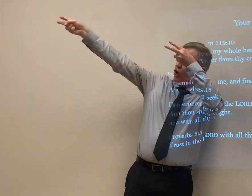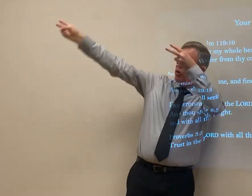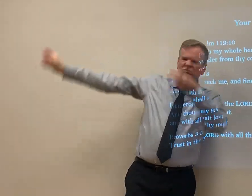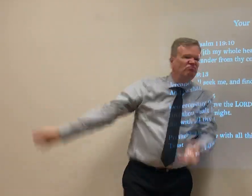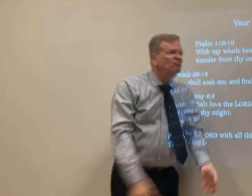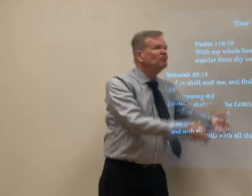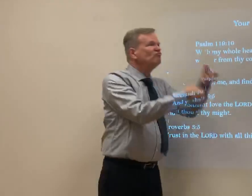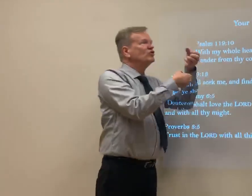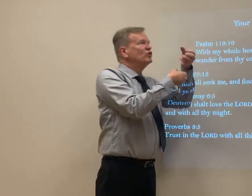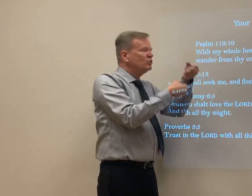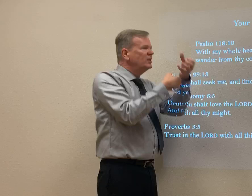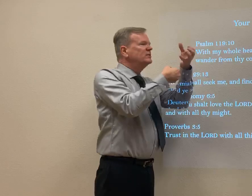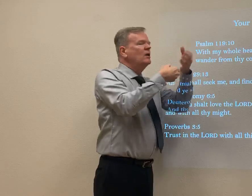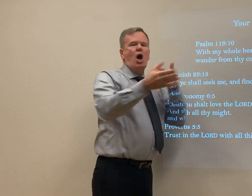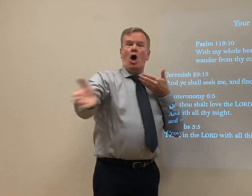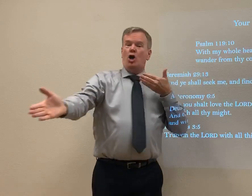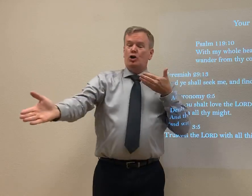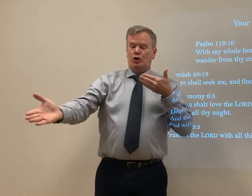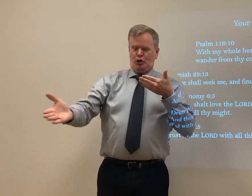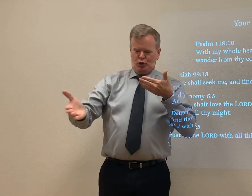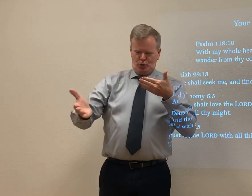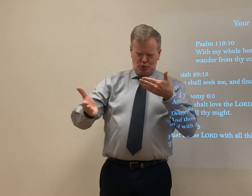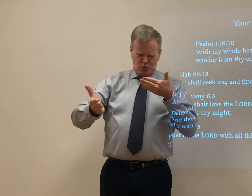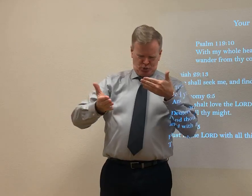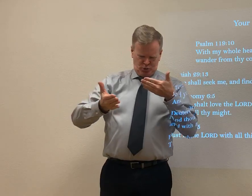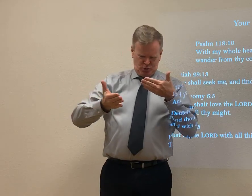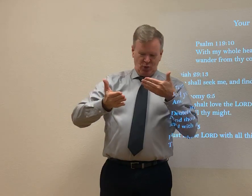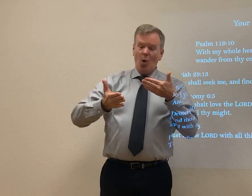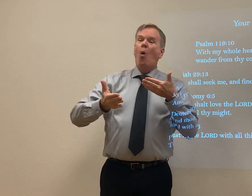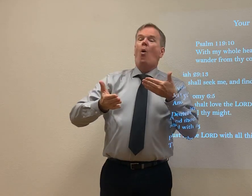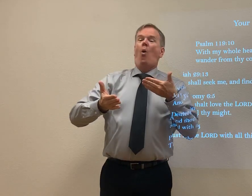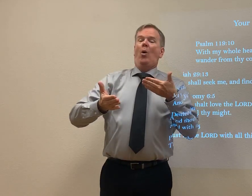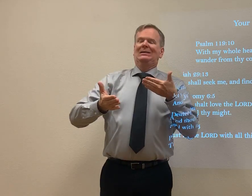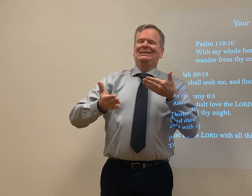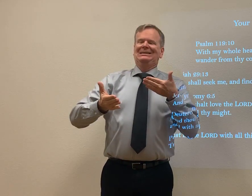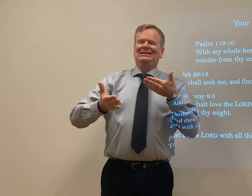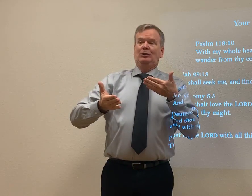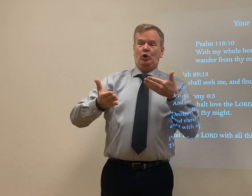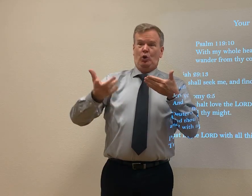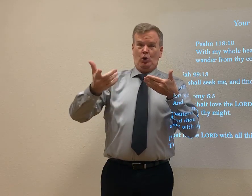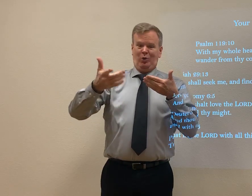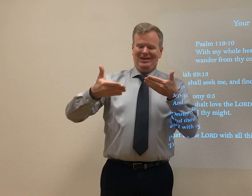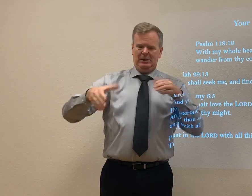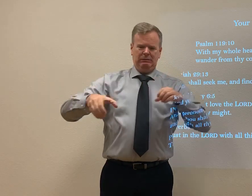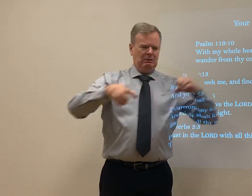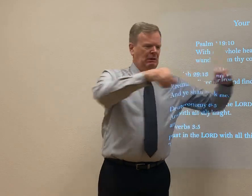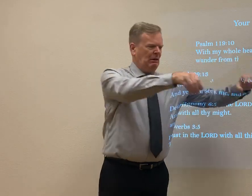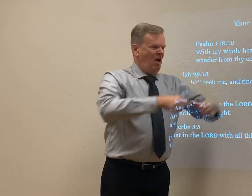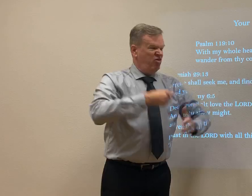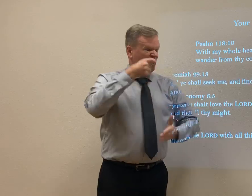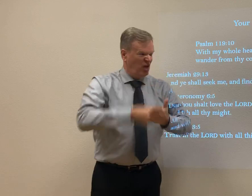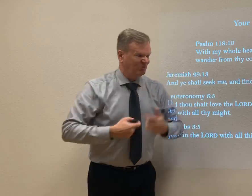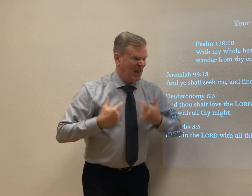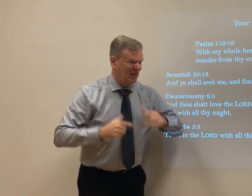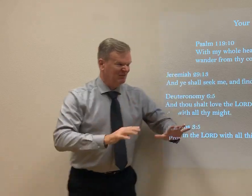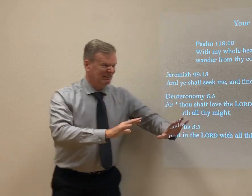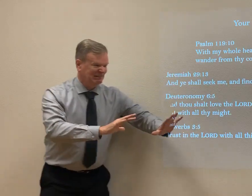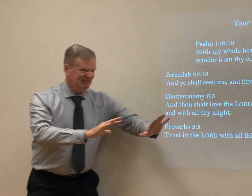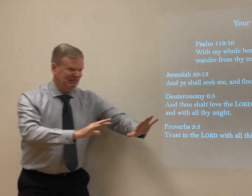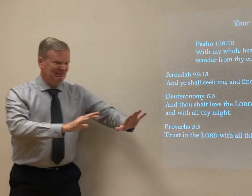You throw it out. You throw that away. And you trust in the Lord. Regardless. Of what's going on. You